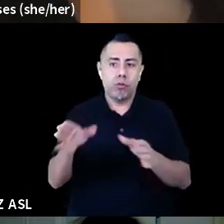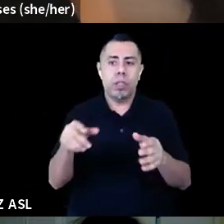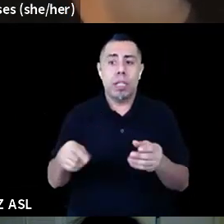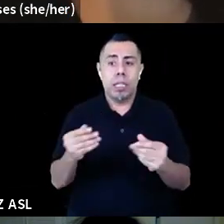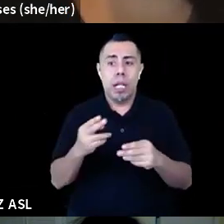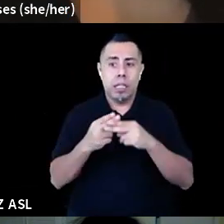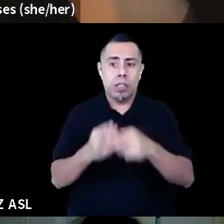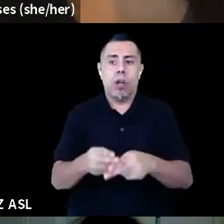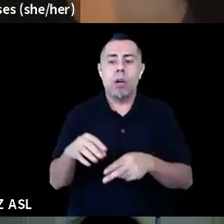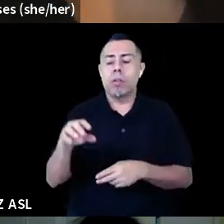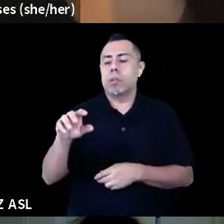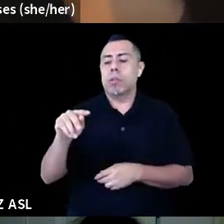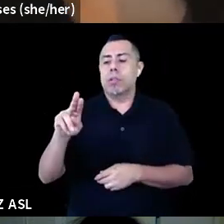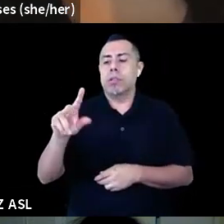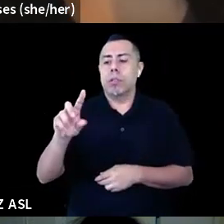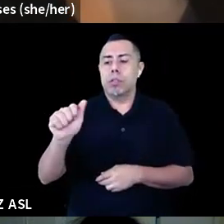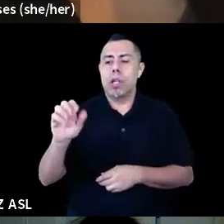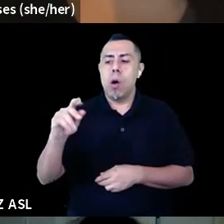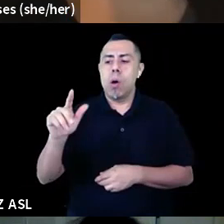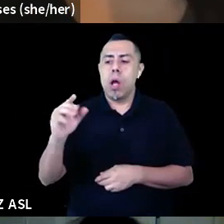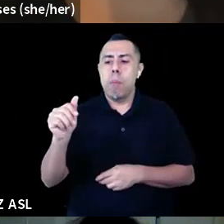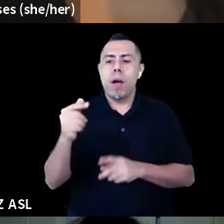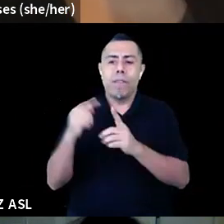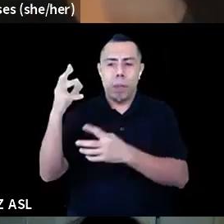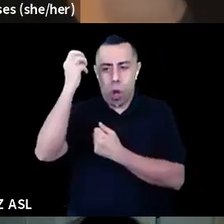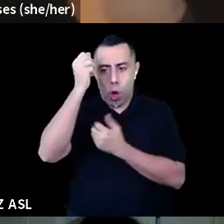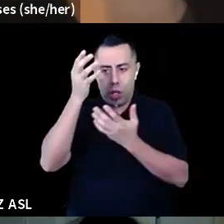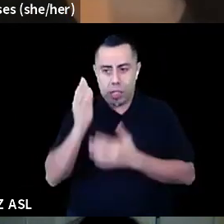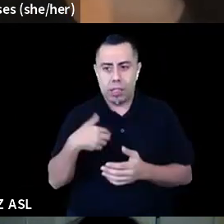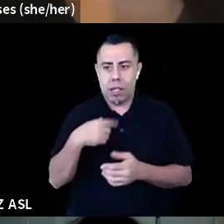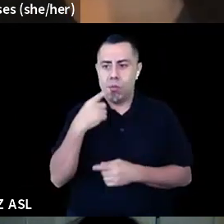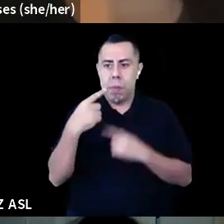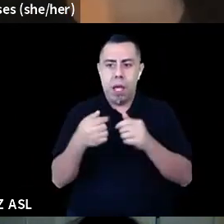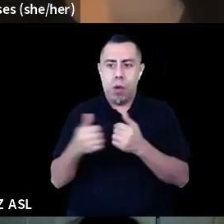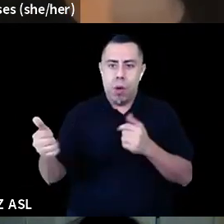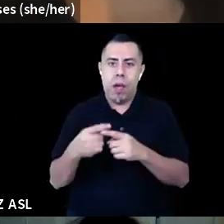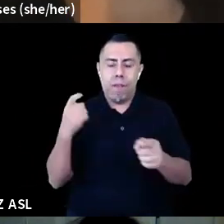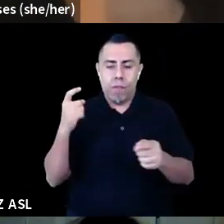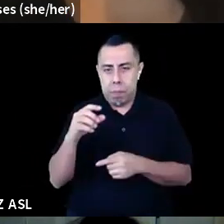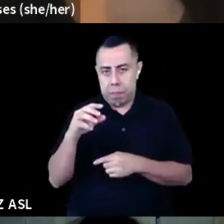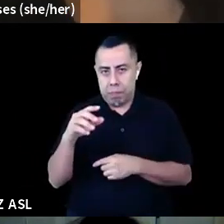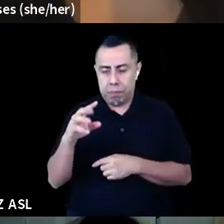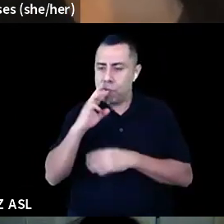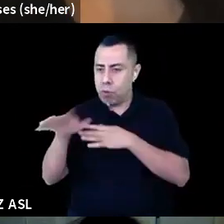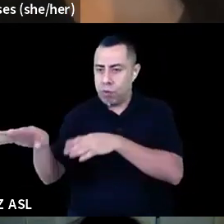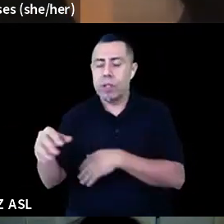one mile away from the Arkansas River. My access needs are that I will need extra time to respond as my attention is split in multiple